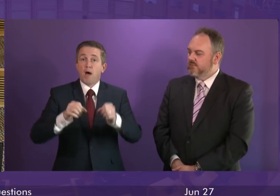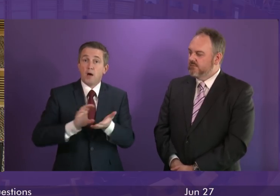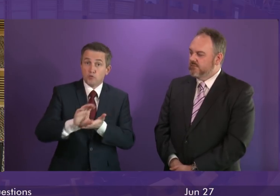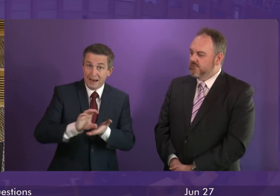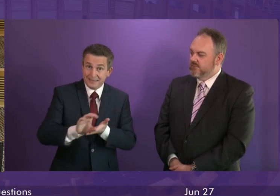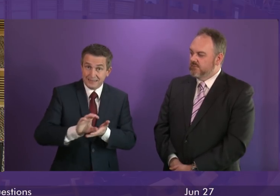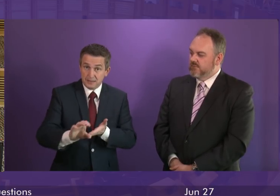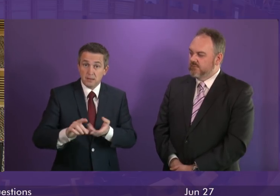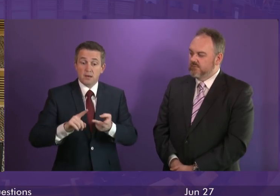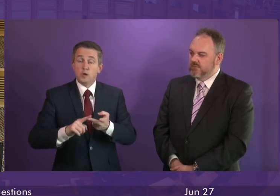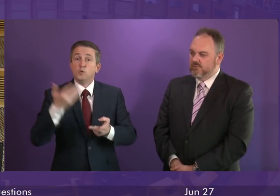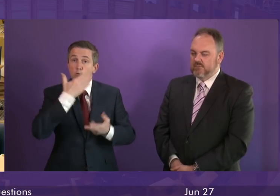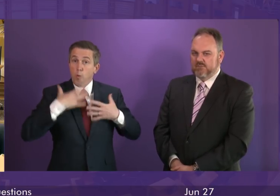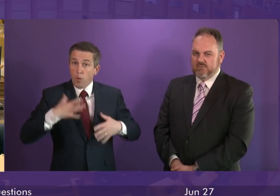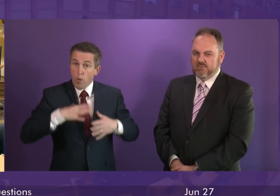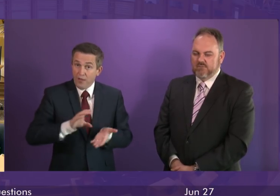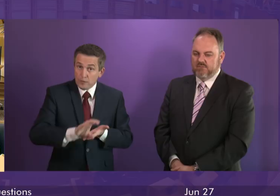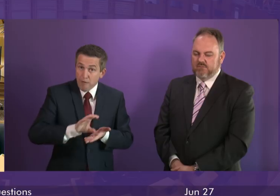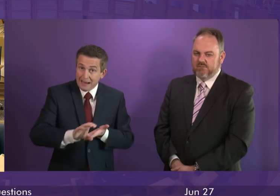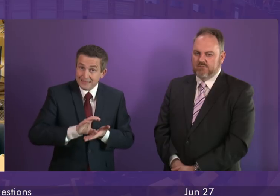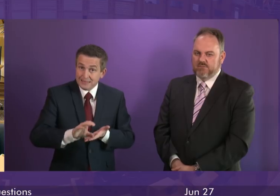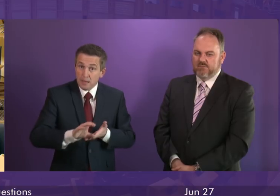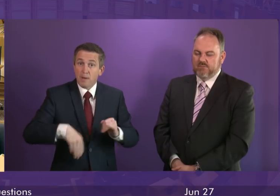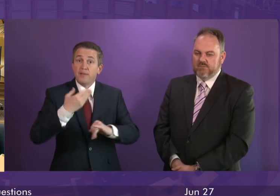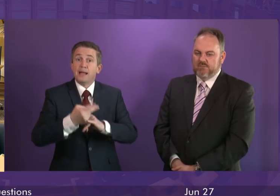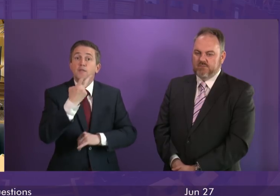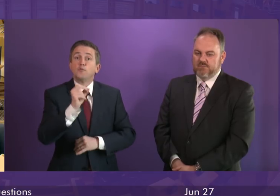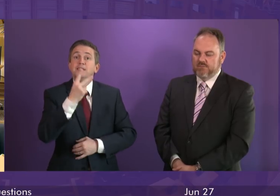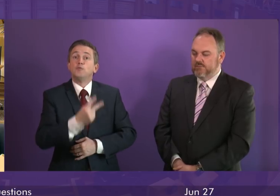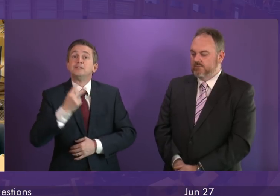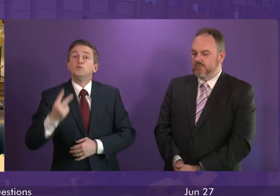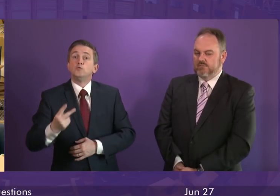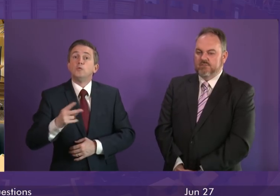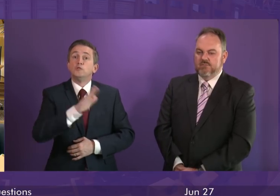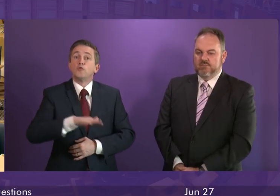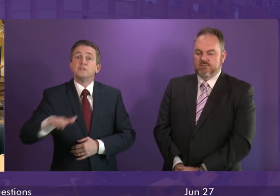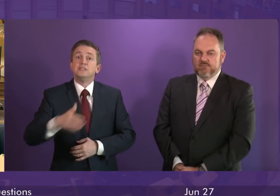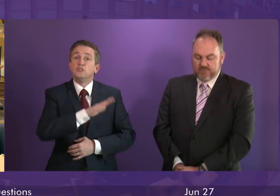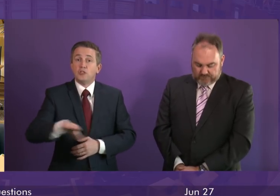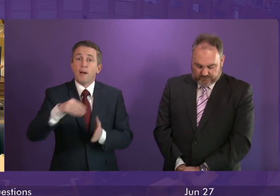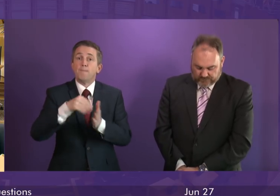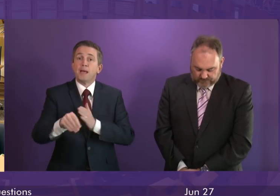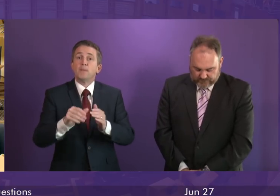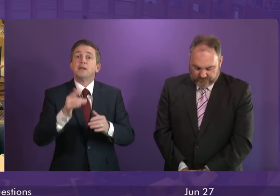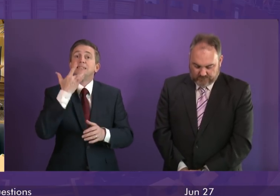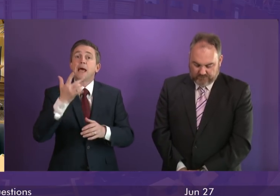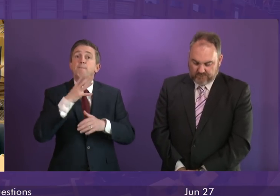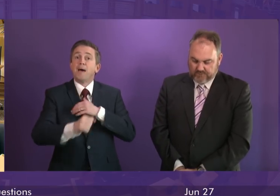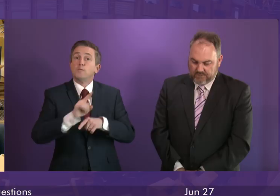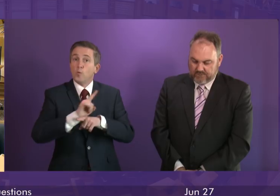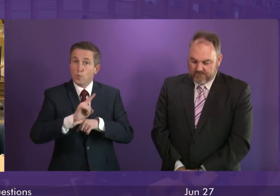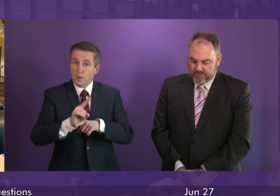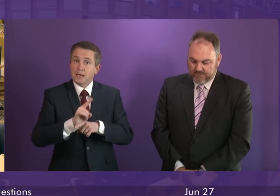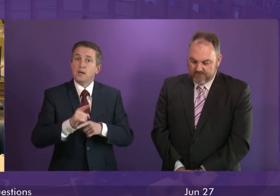we have also increased school clothing grants and of course by the end of 2022 our new Scottish child payment worth £10 a week will be available to all